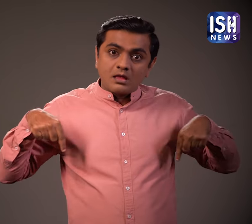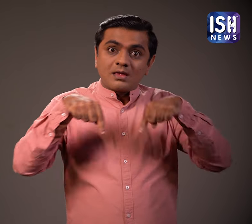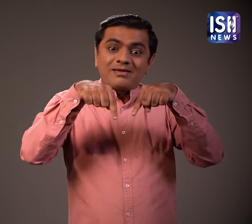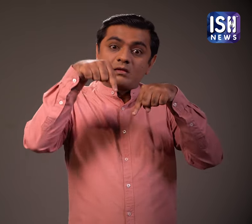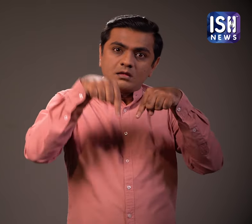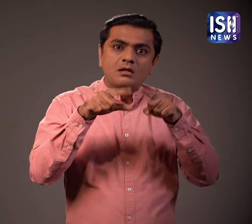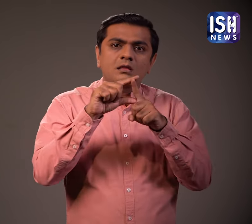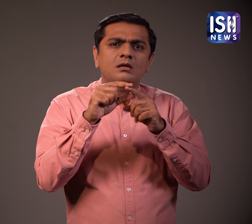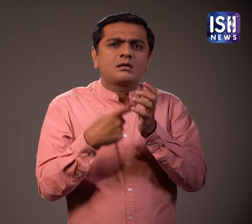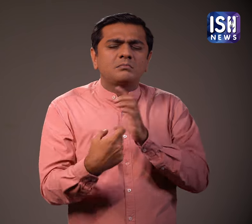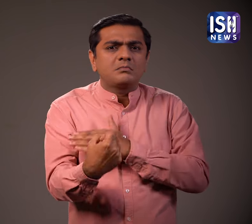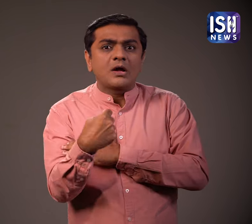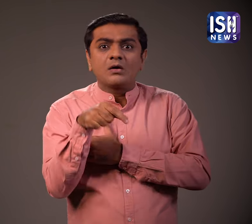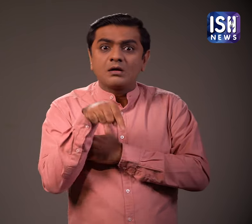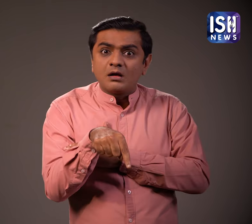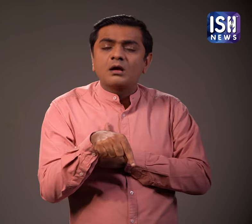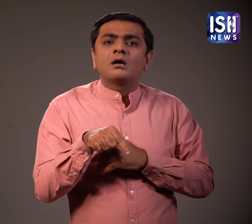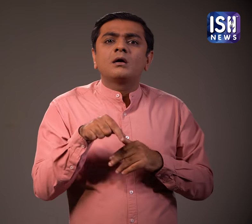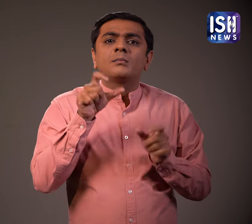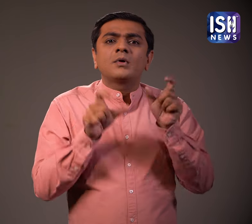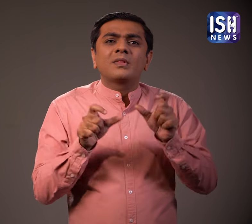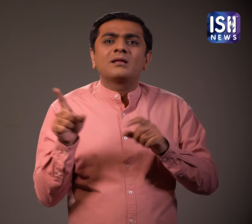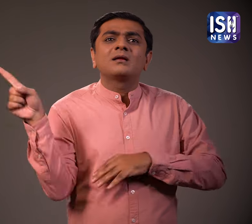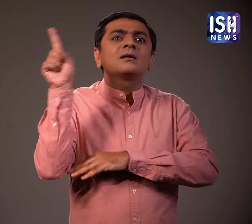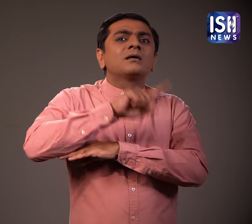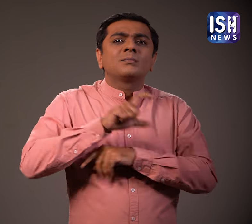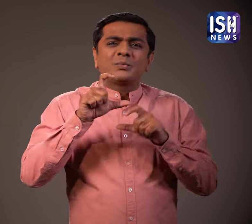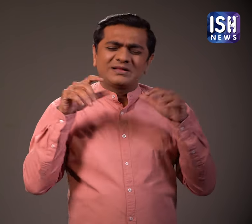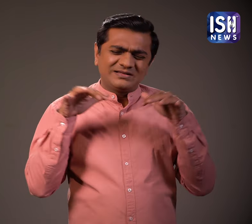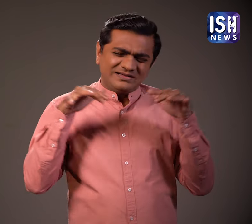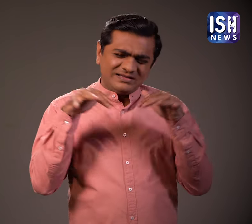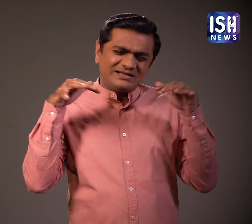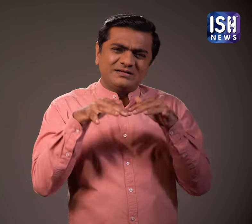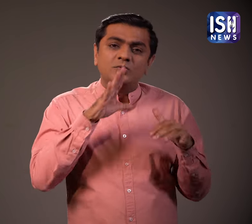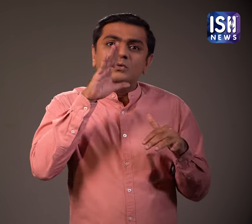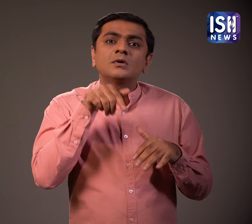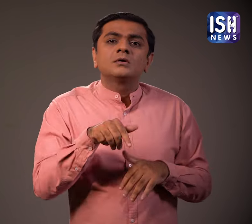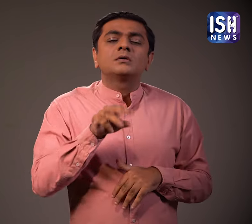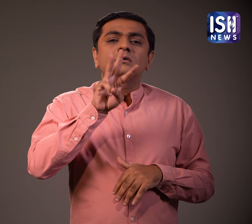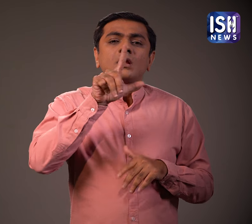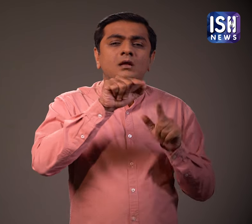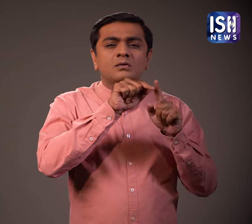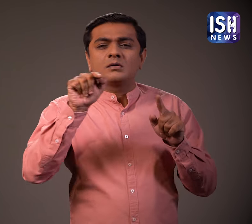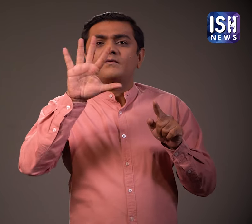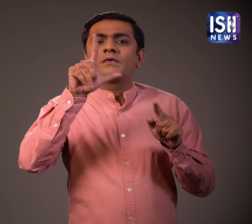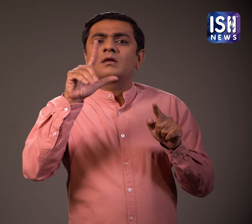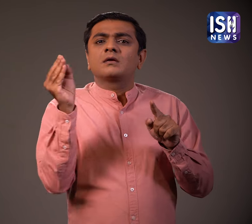which sees a footfall of 3 lakh to 5 lakh passengers every day.